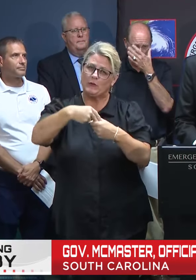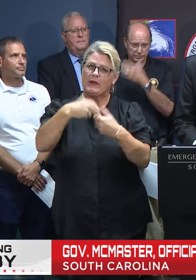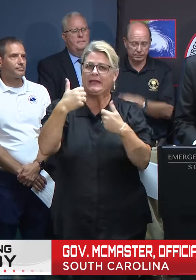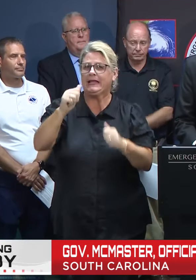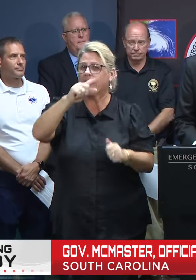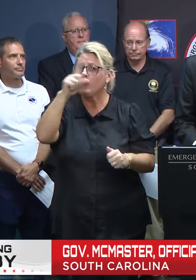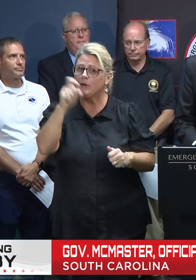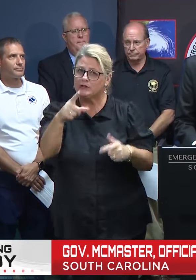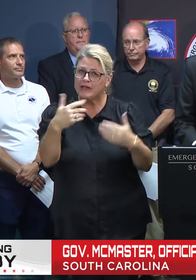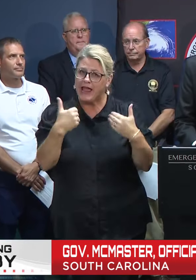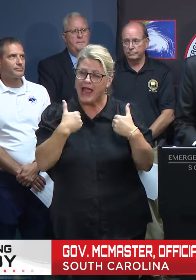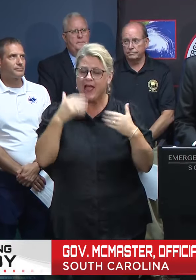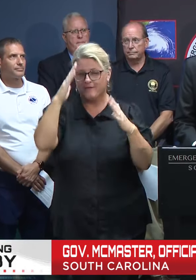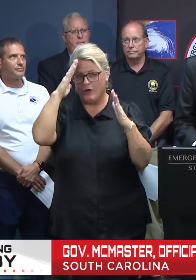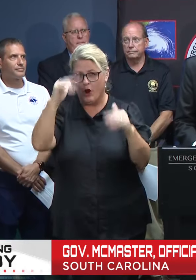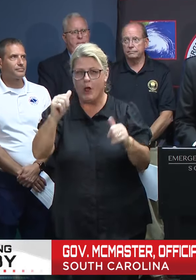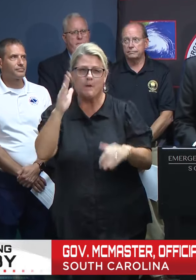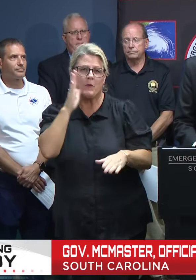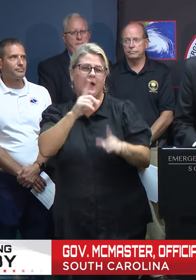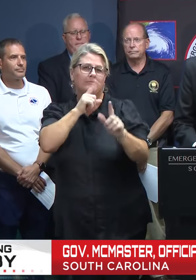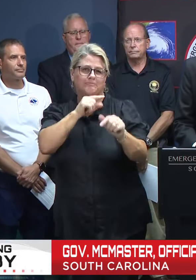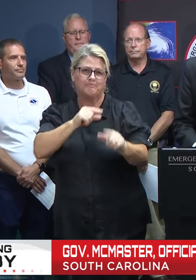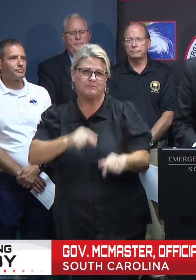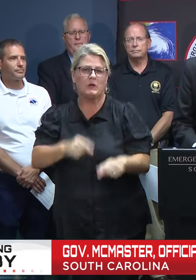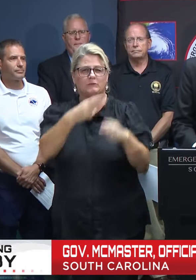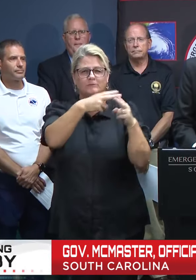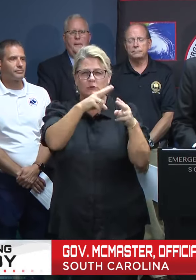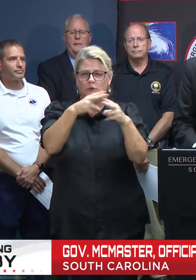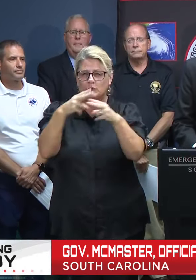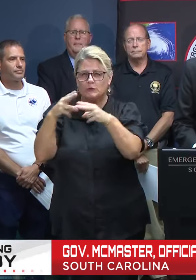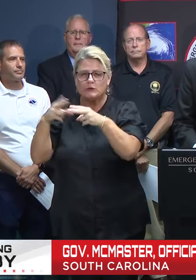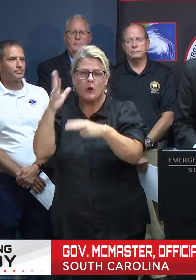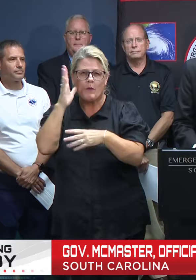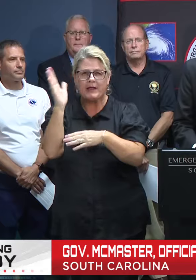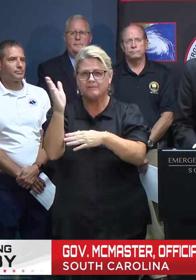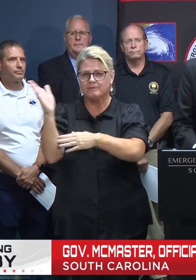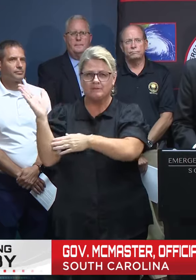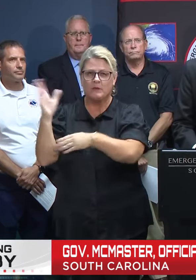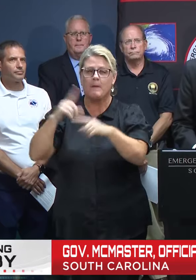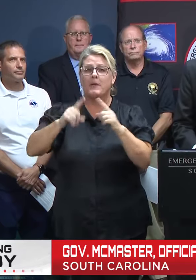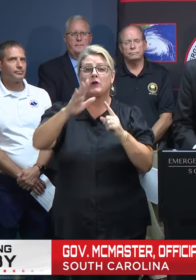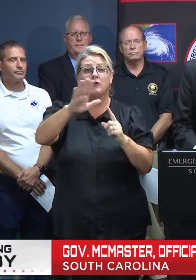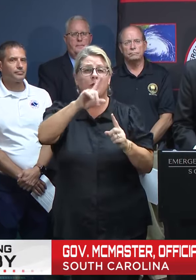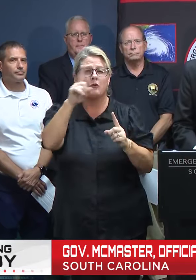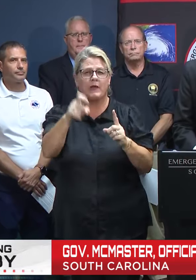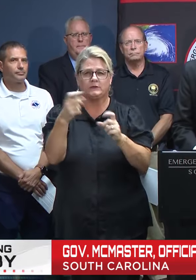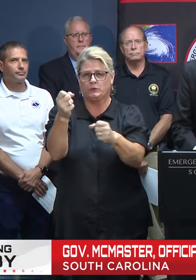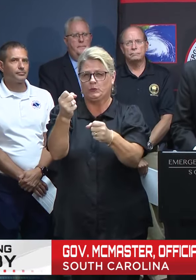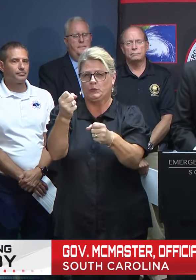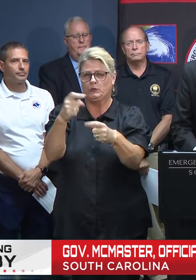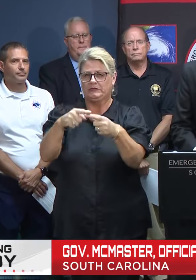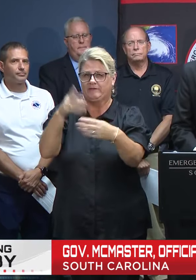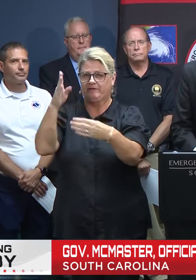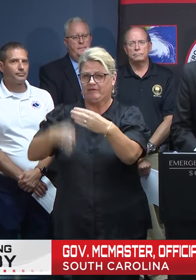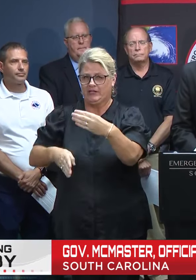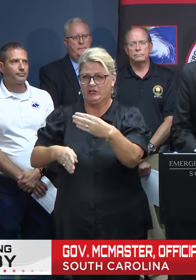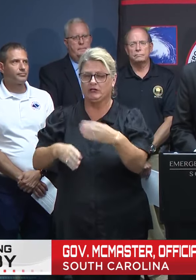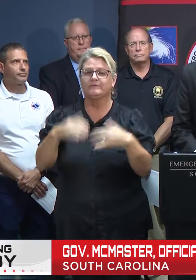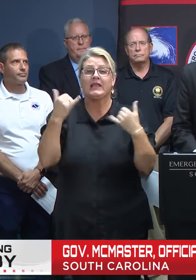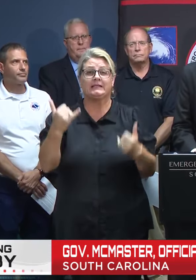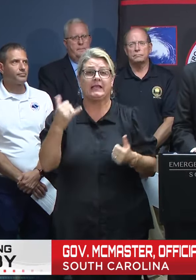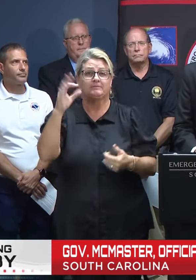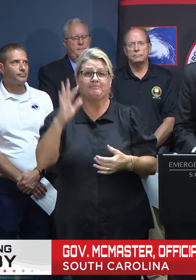all your questions. We'll make some brief presentations. So if you could hold them until the end, until we go through that. Chaplain